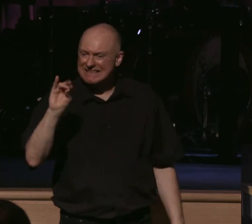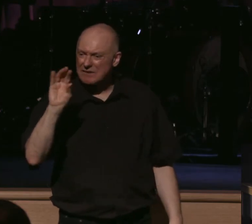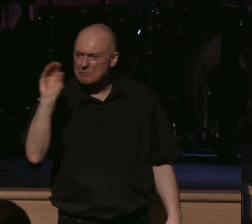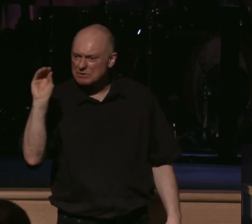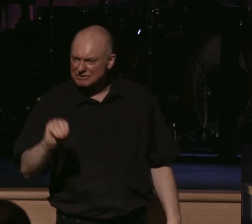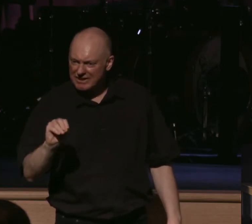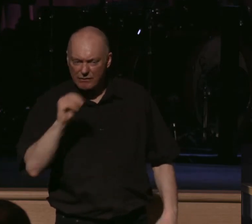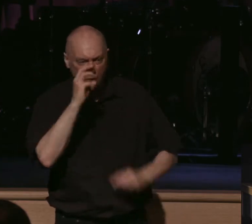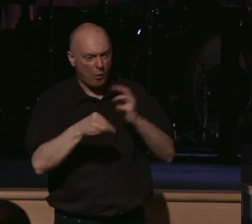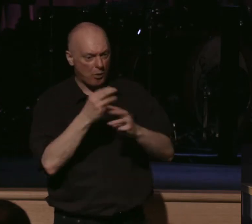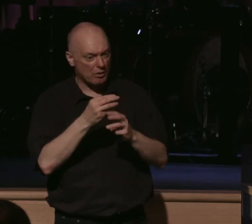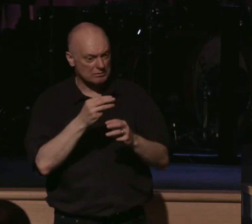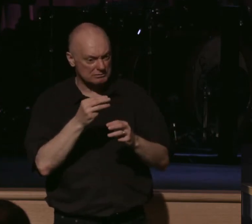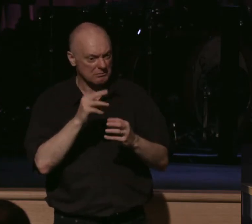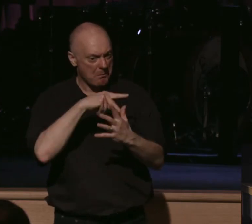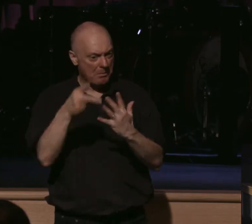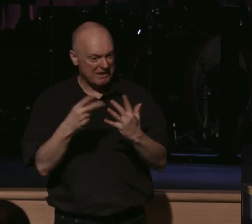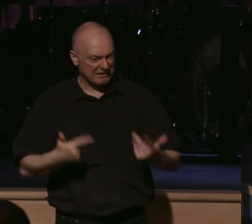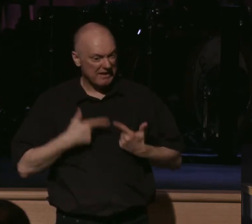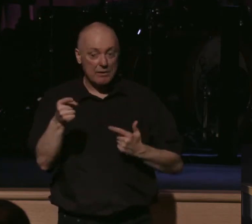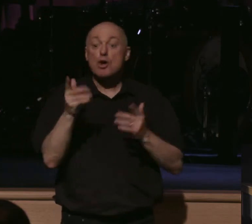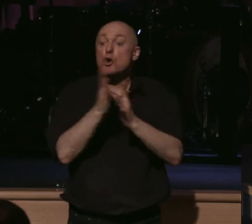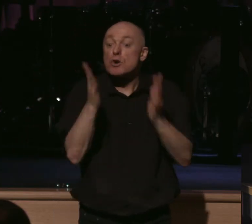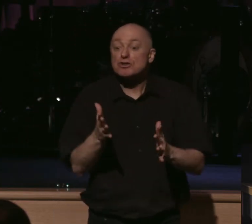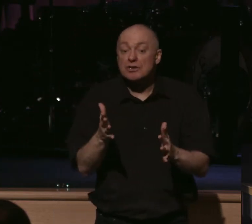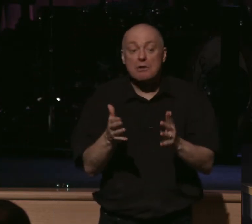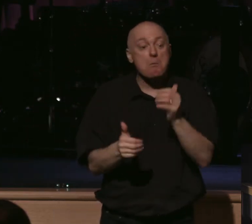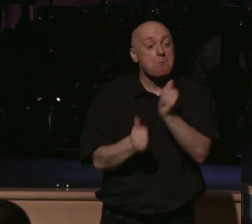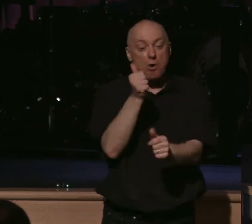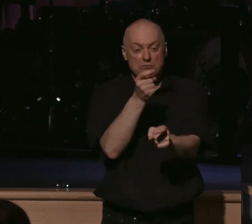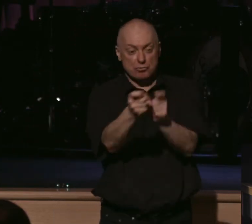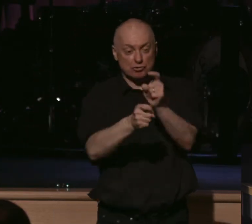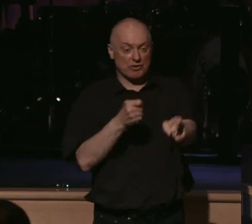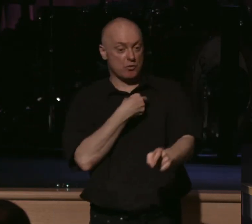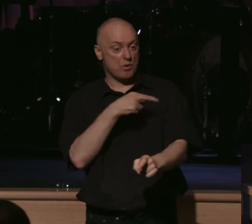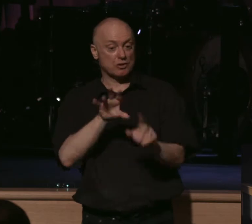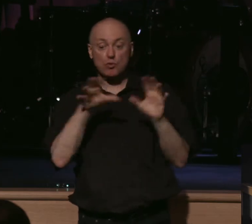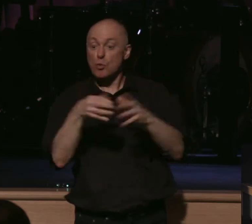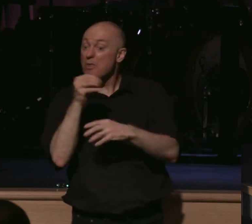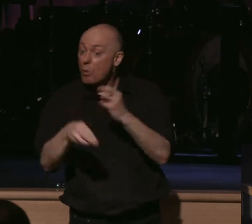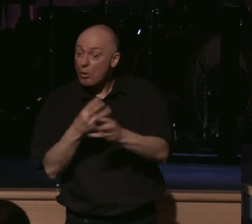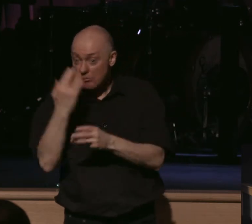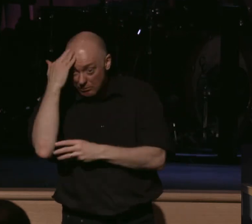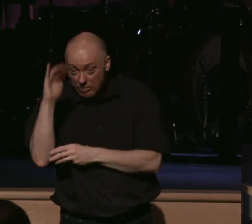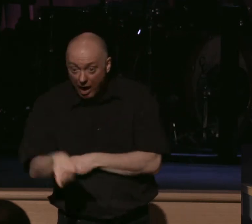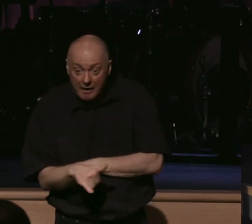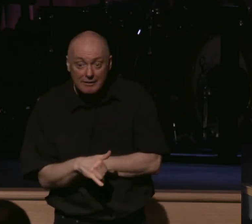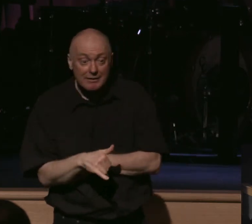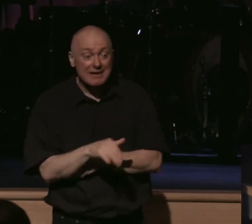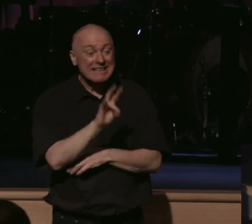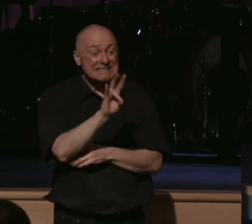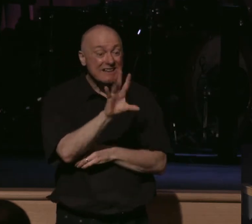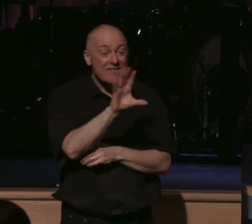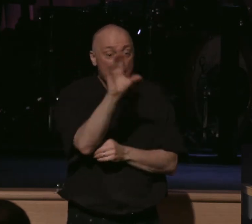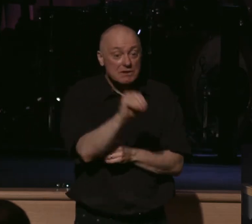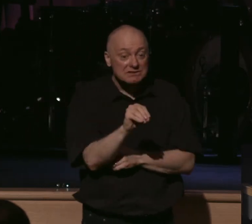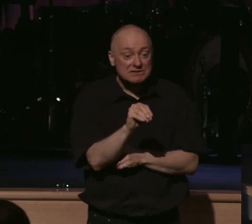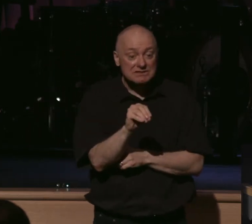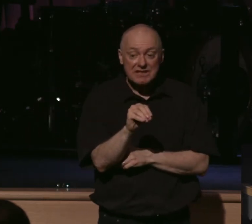lives in such areas. Christians are the most widely persecuted religious group in the world. 75% of acts of